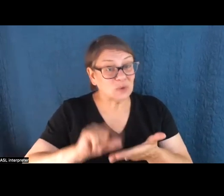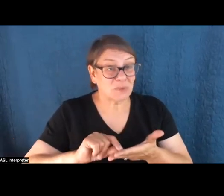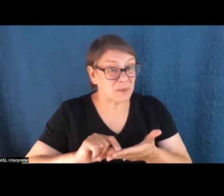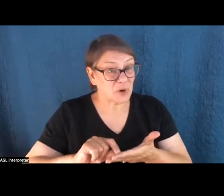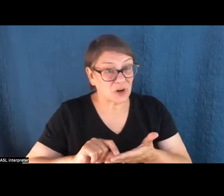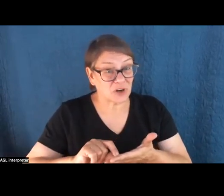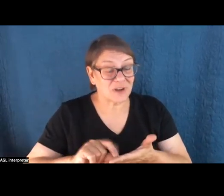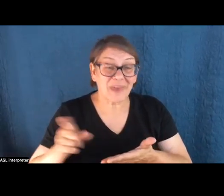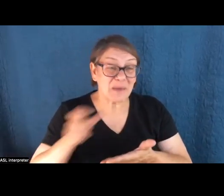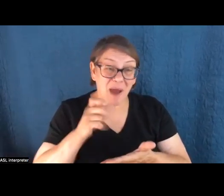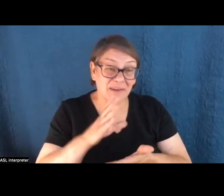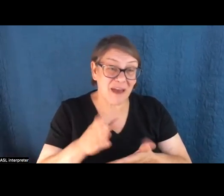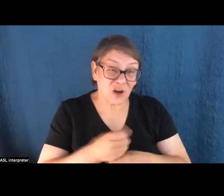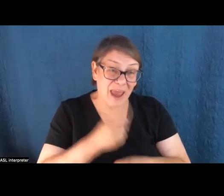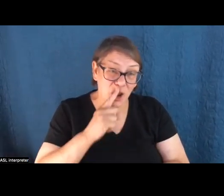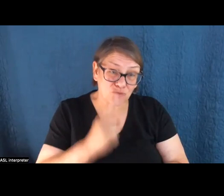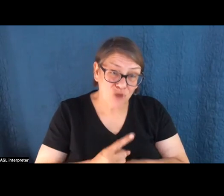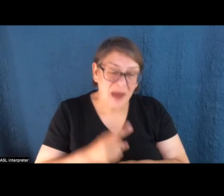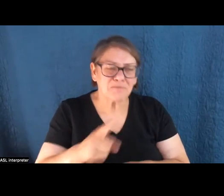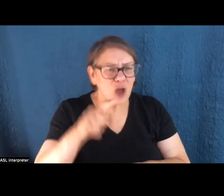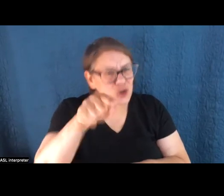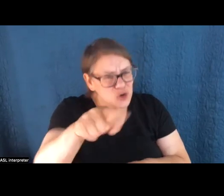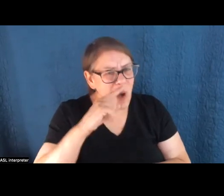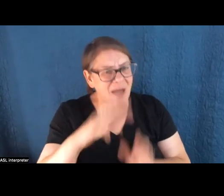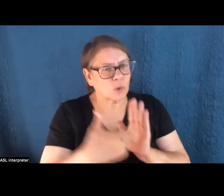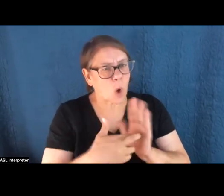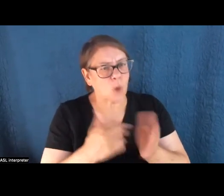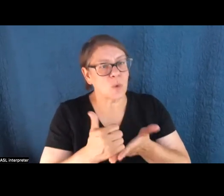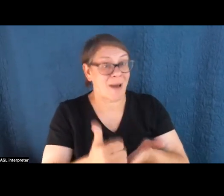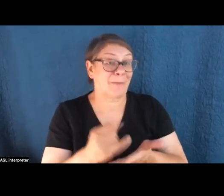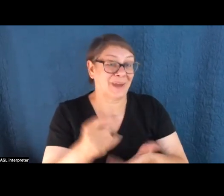stuff right, but you absolutely have a role to play in making this happen.